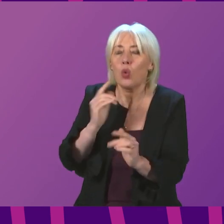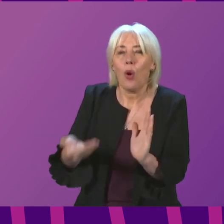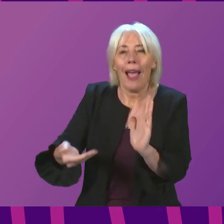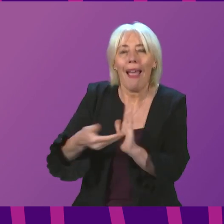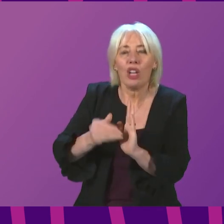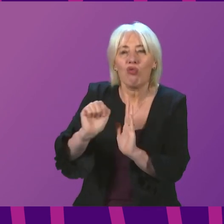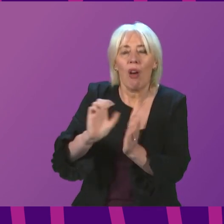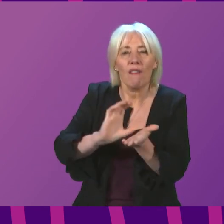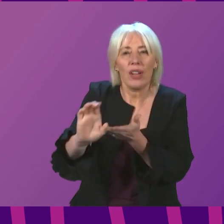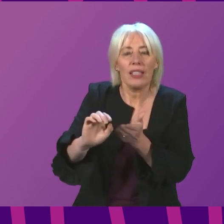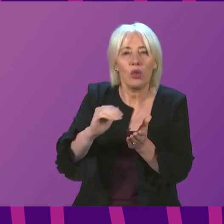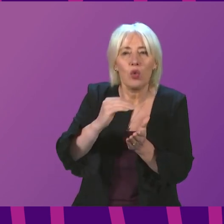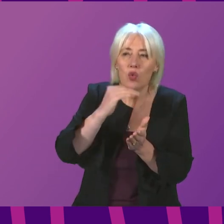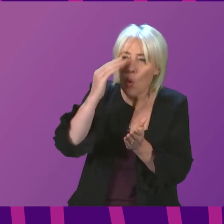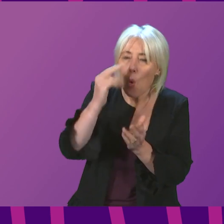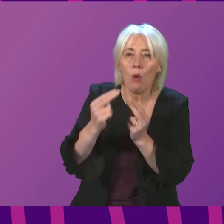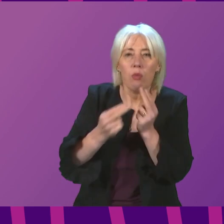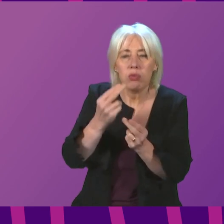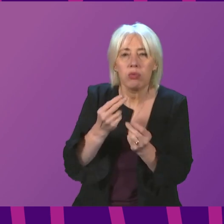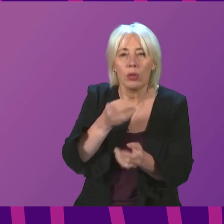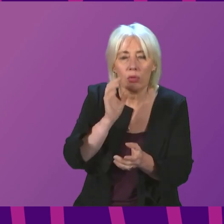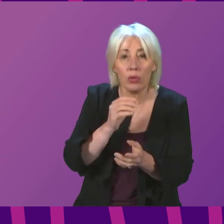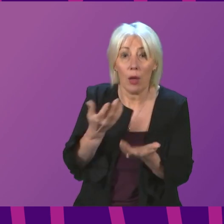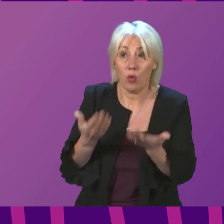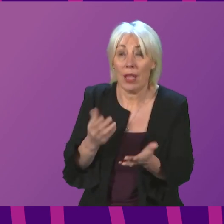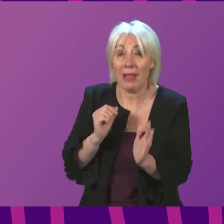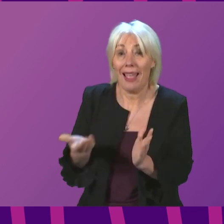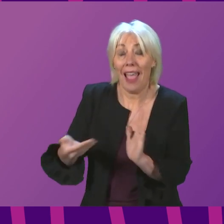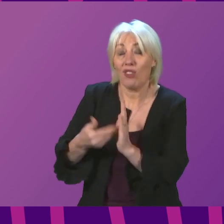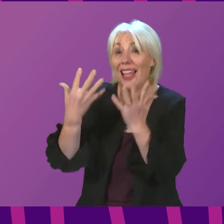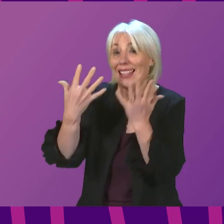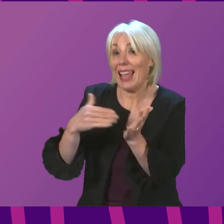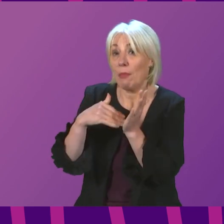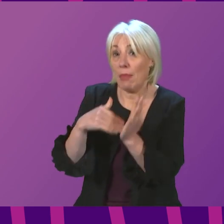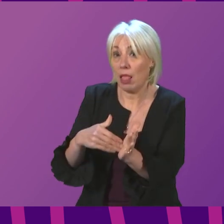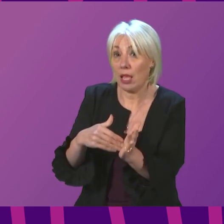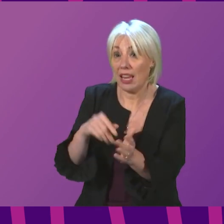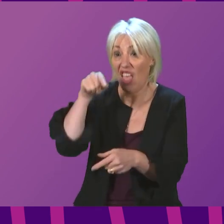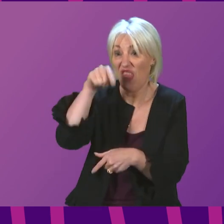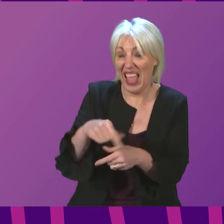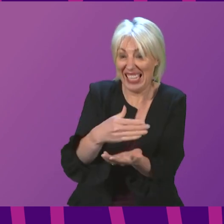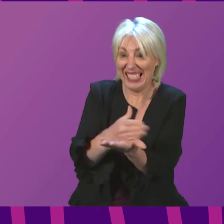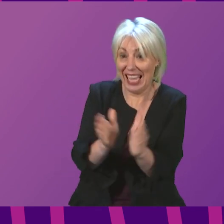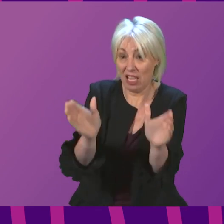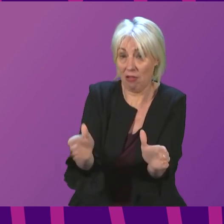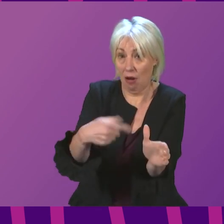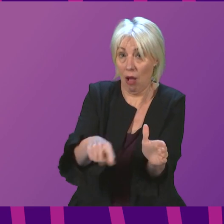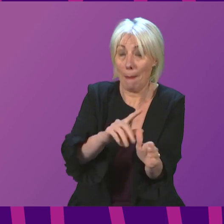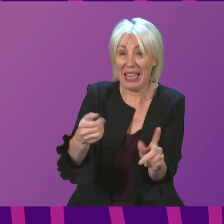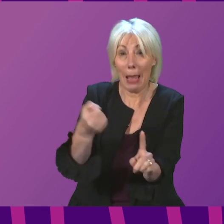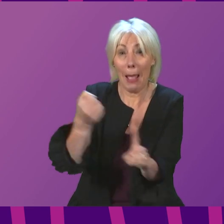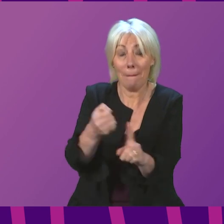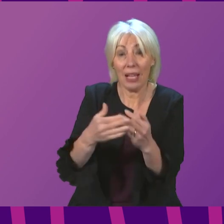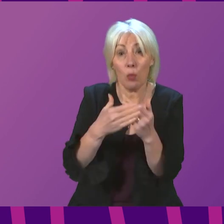sector, today I announced a further £10 million for businesses within that sector who are most impacted